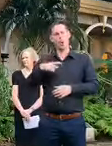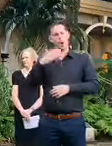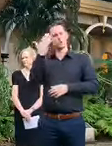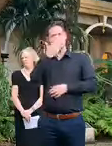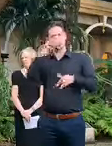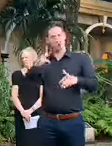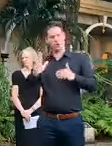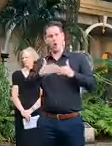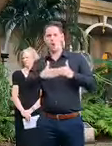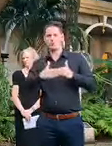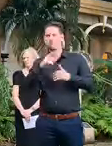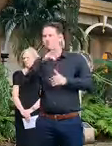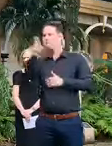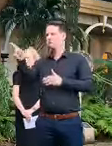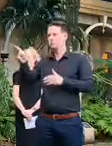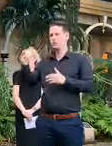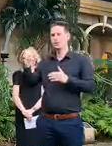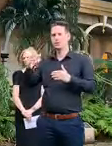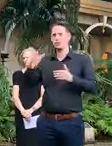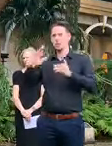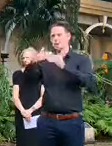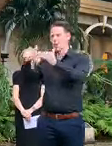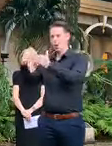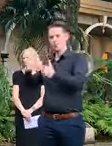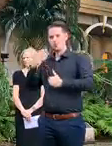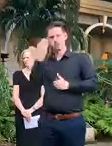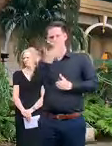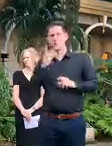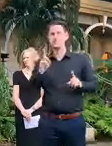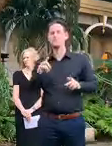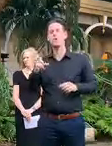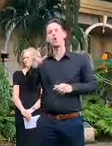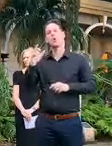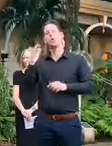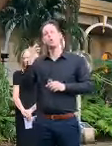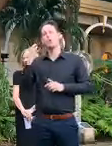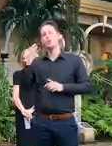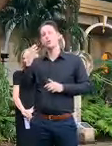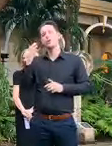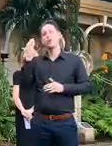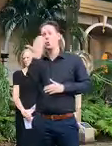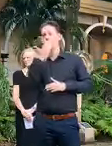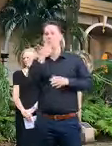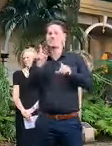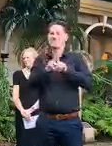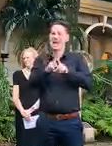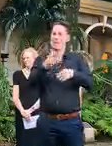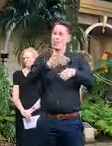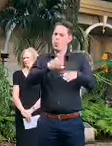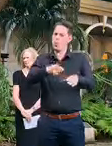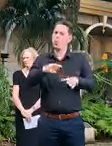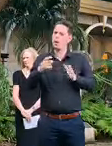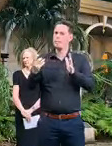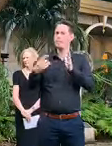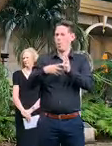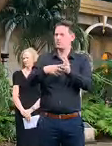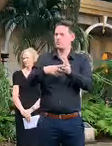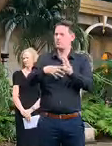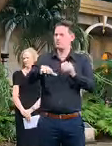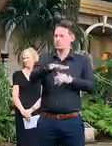classified just as some many workplaces as essential places